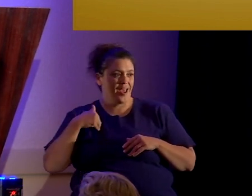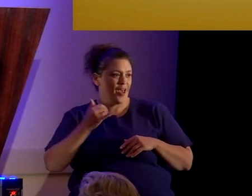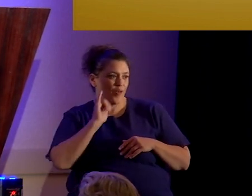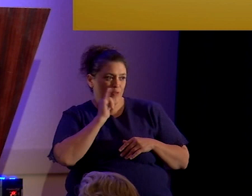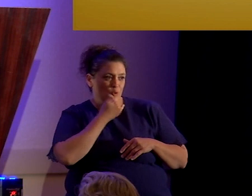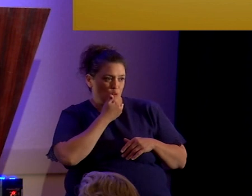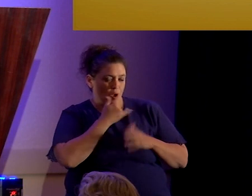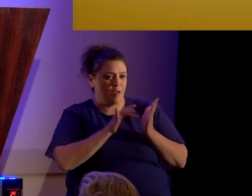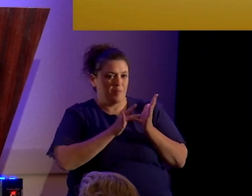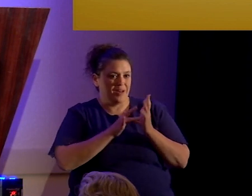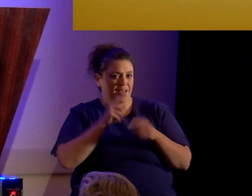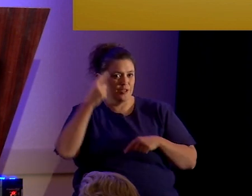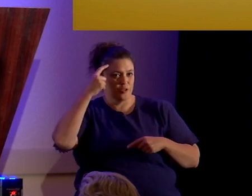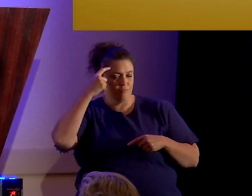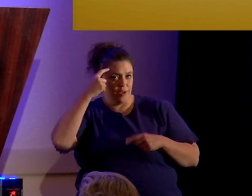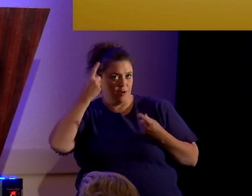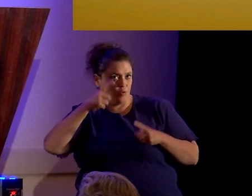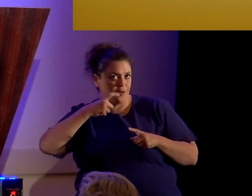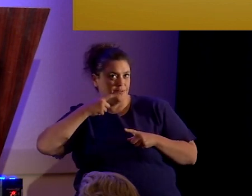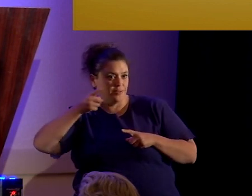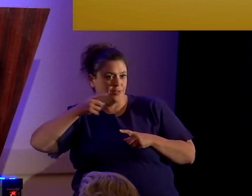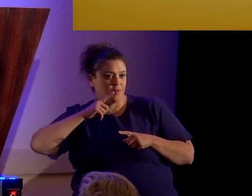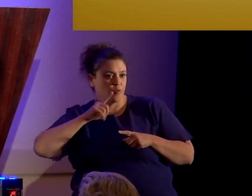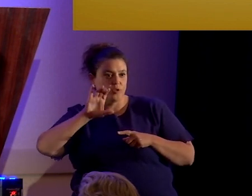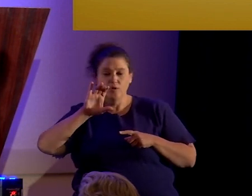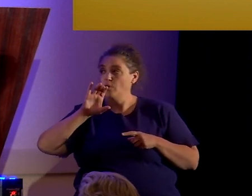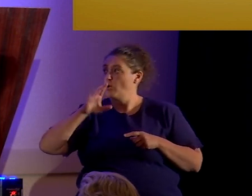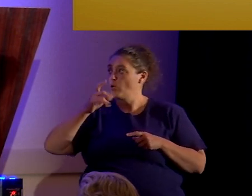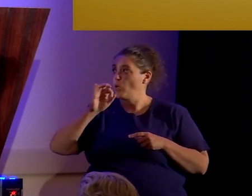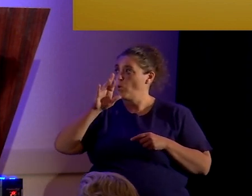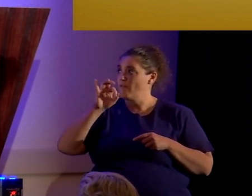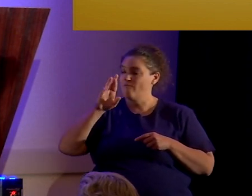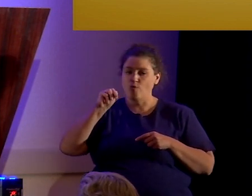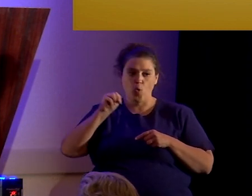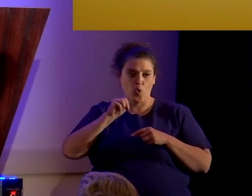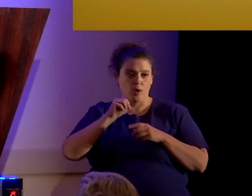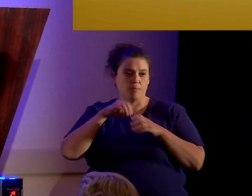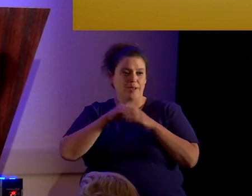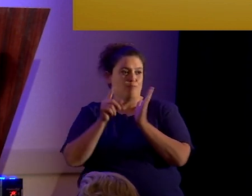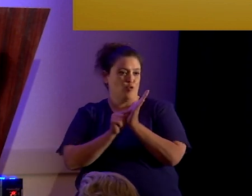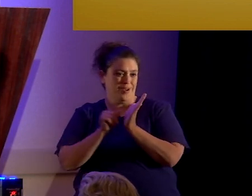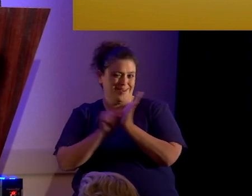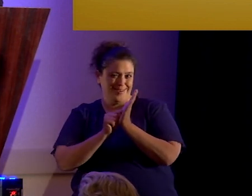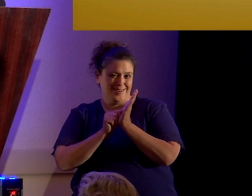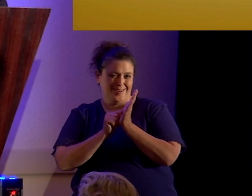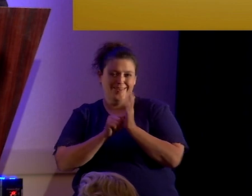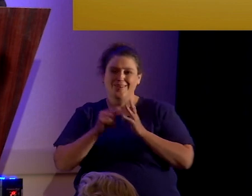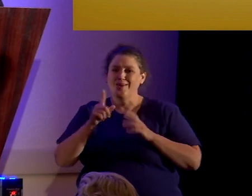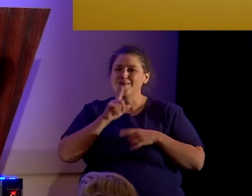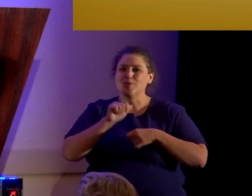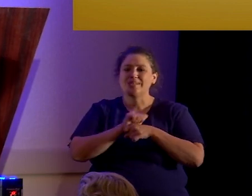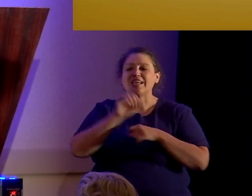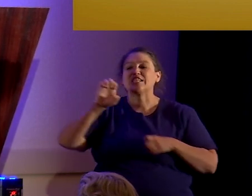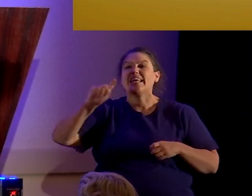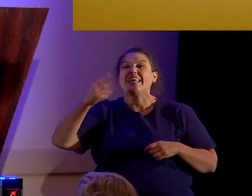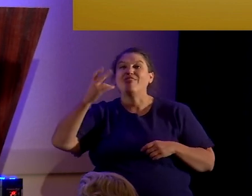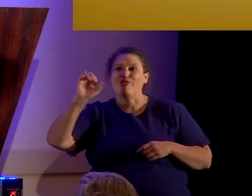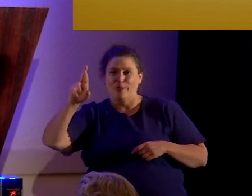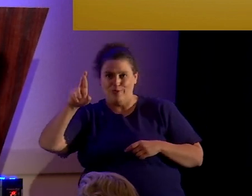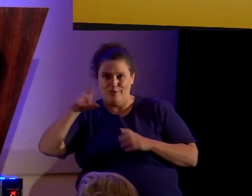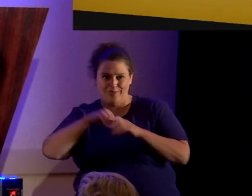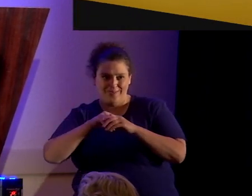when he called the Book of Mormon chloroform in print. Actually, it was the Book of Ether that was in print.